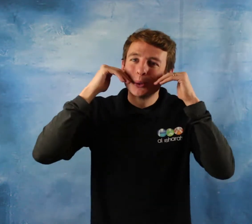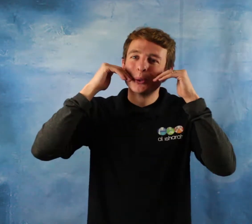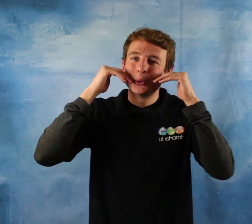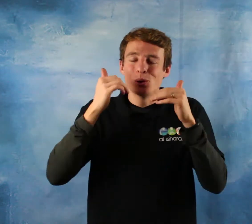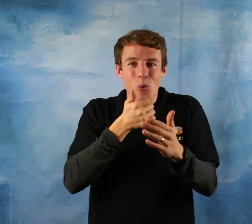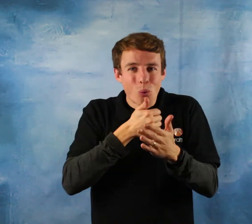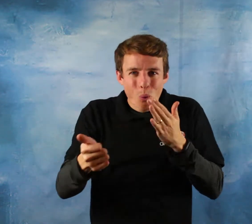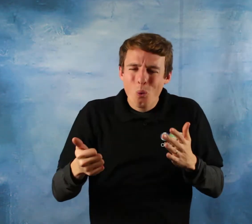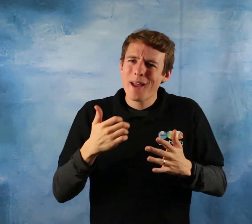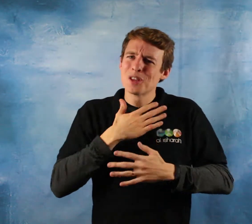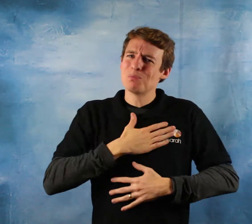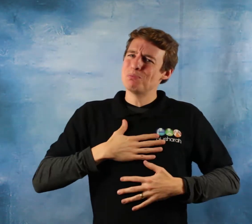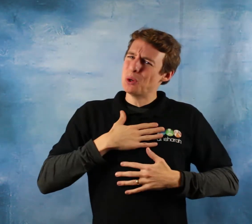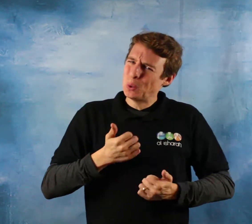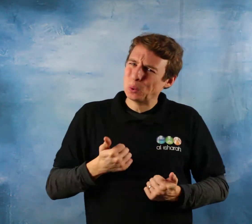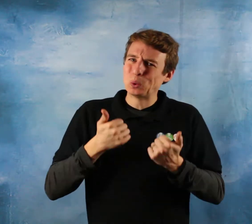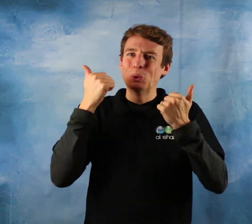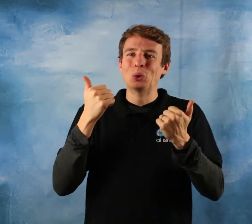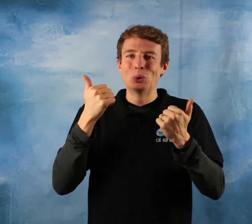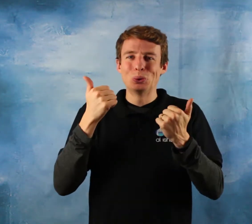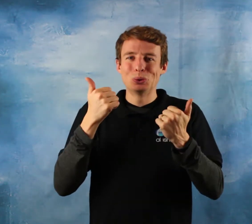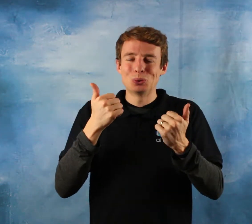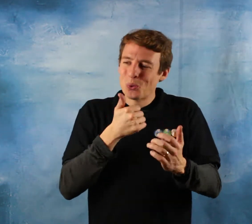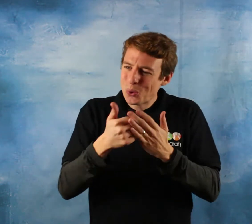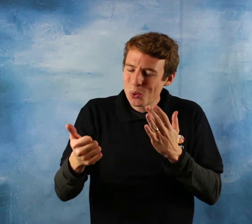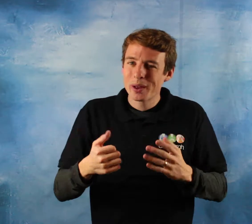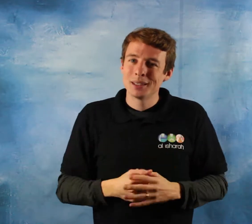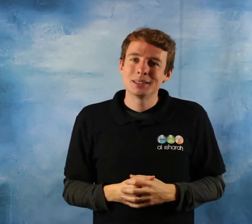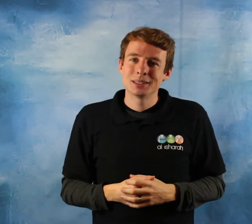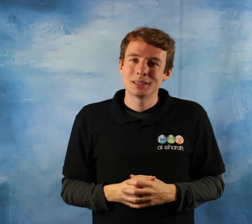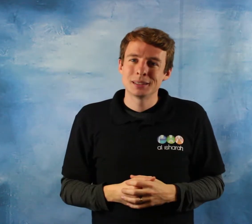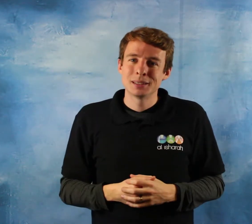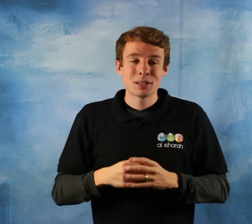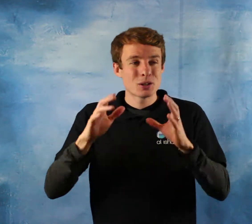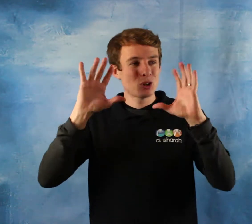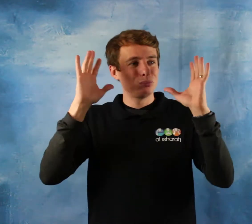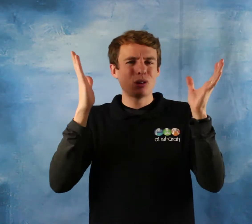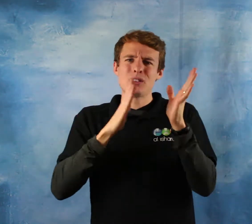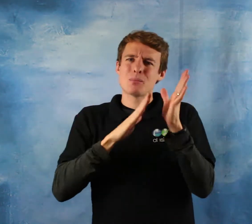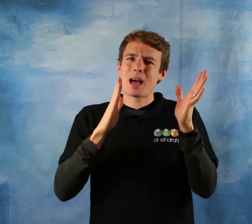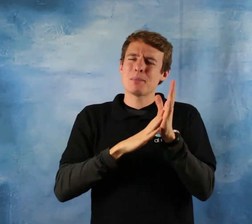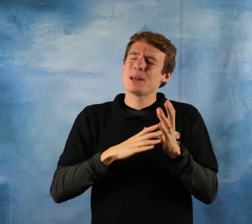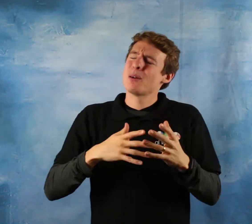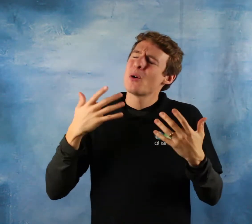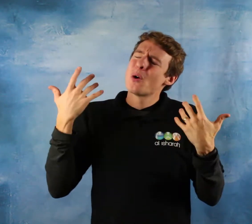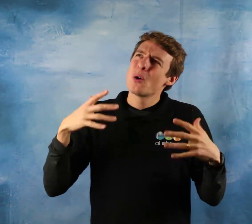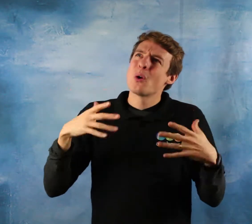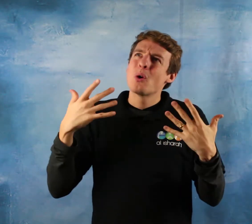that's the messenger sallallahu alayhi wasallam he loved to see his family and his family loved to see him and from the